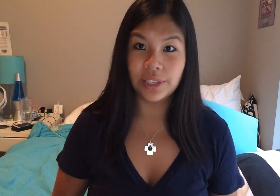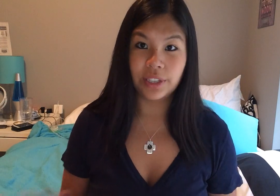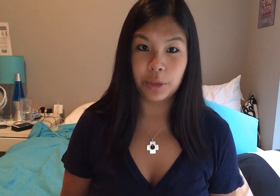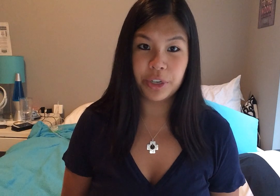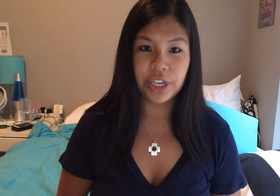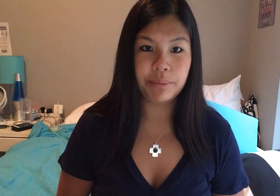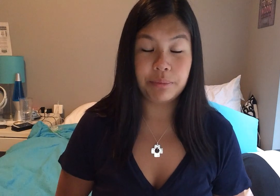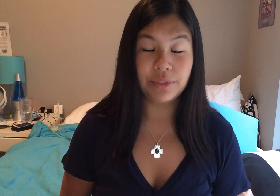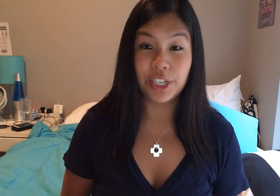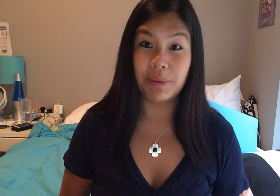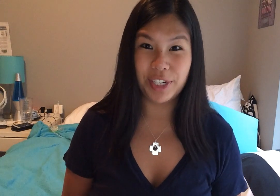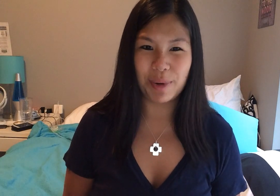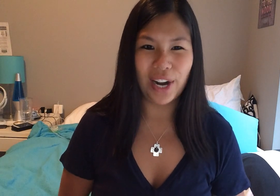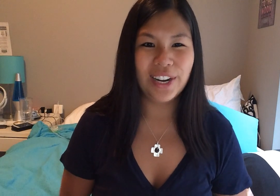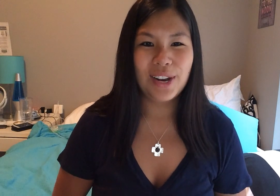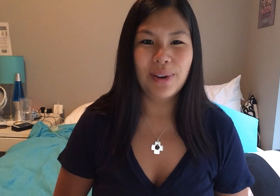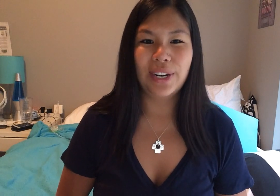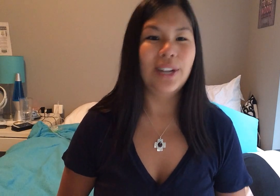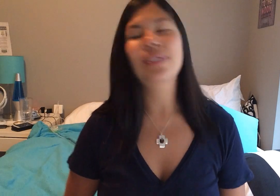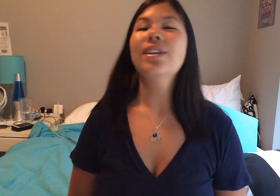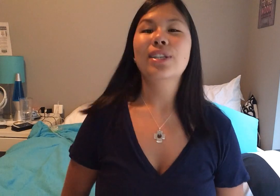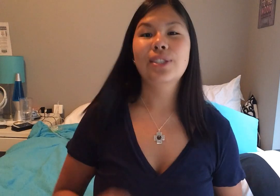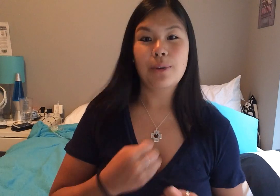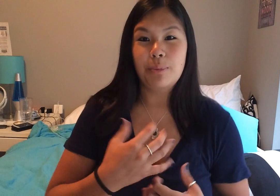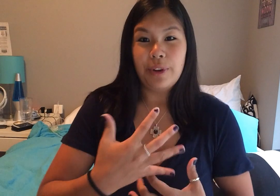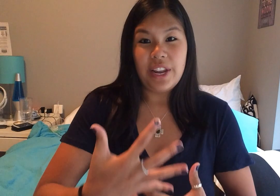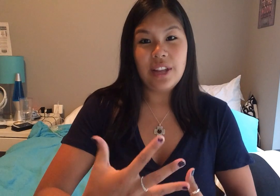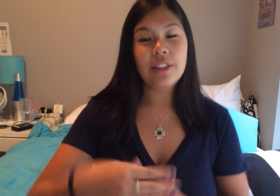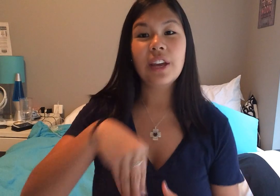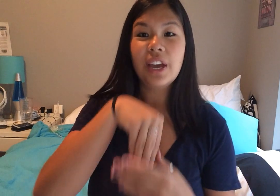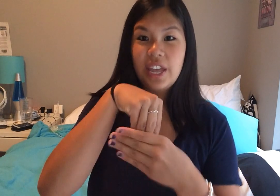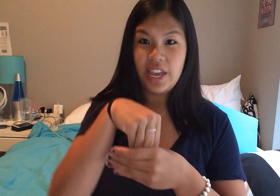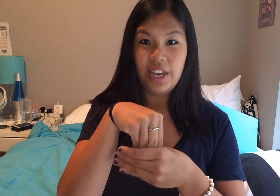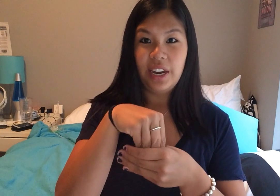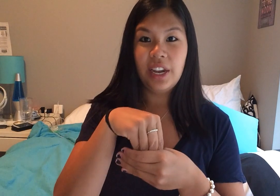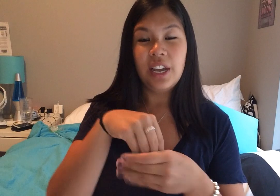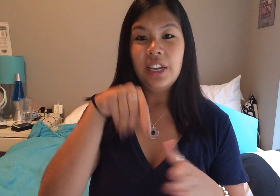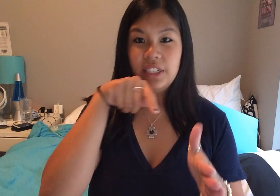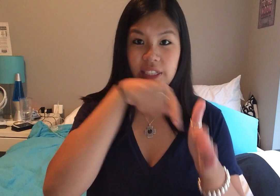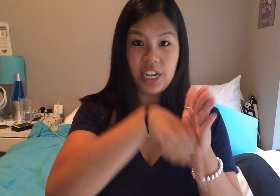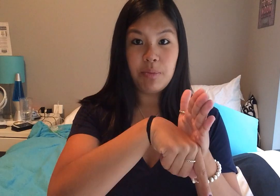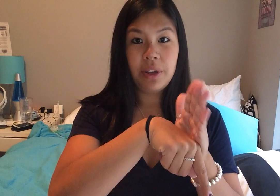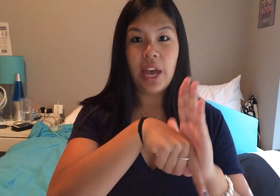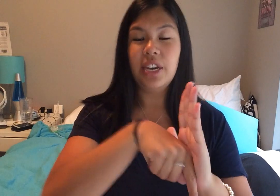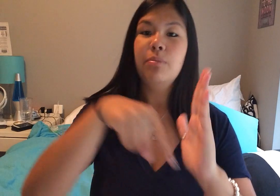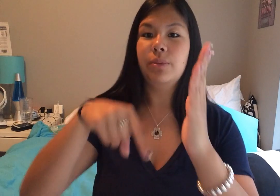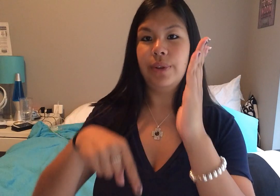into the little bridge, excuse me, bridge part, where it goes, so breathe in deep, and deep is where you